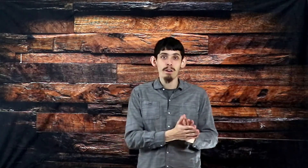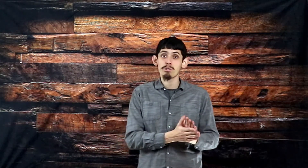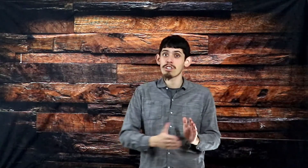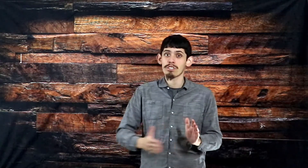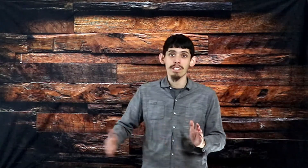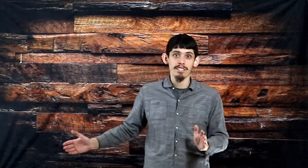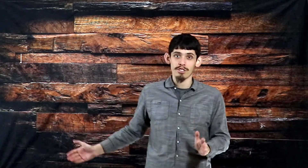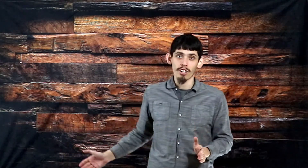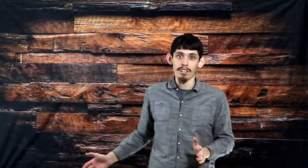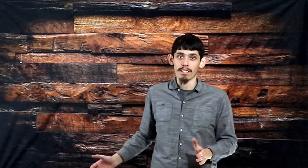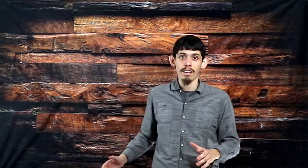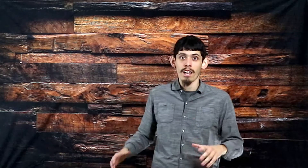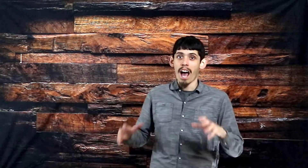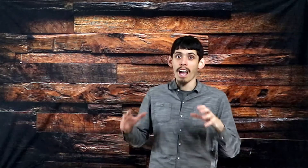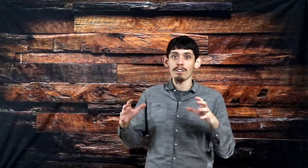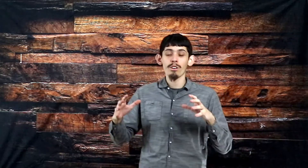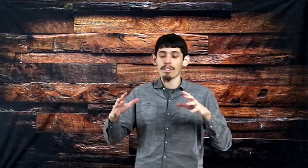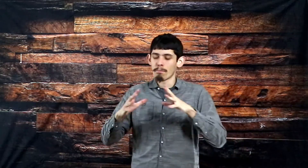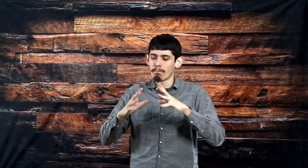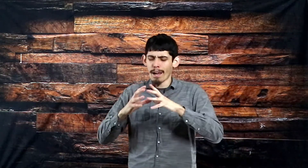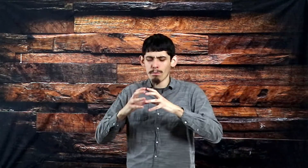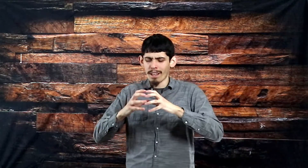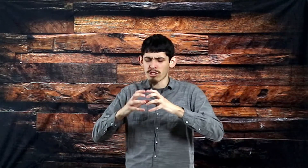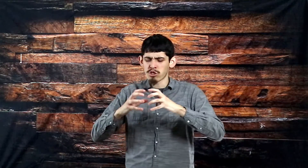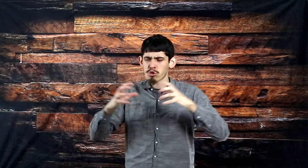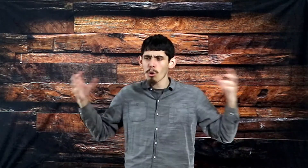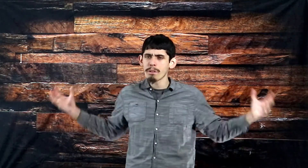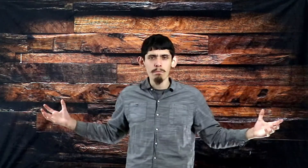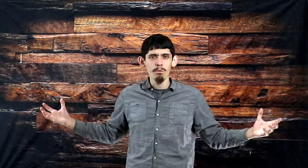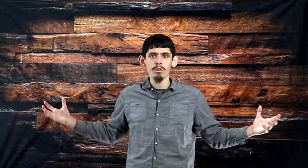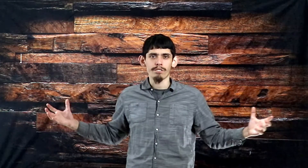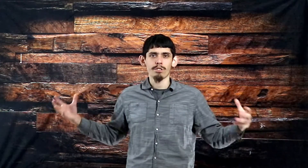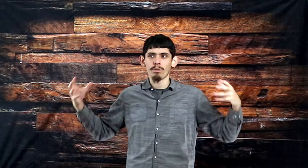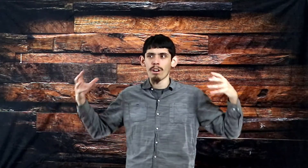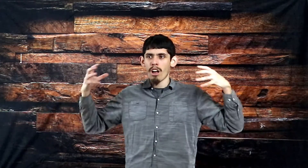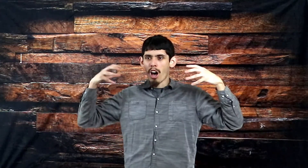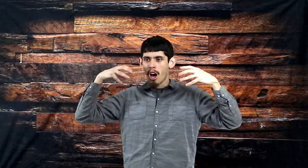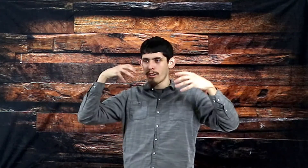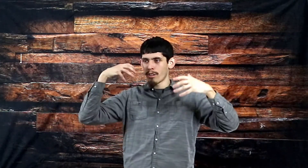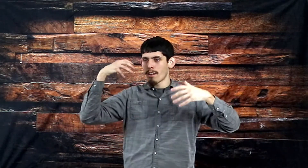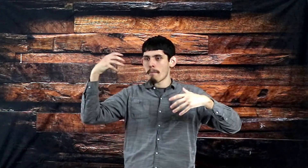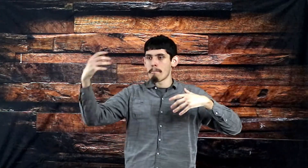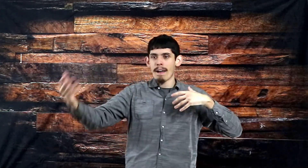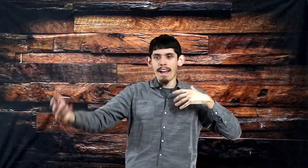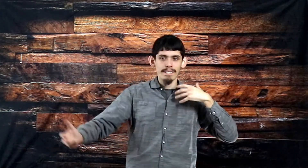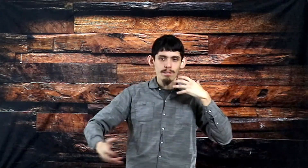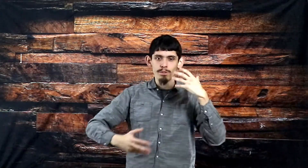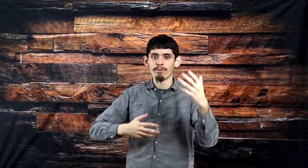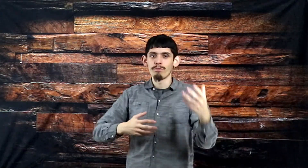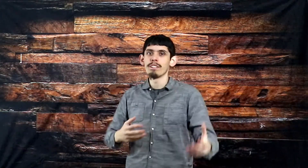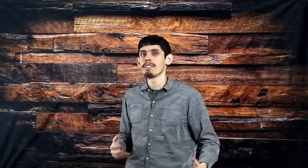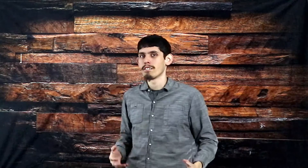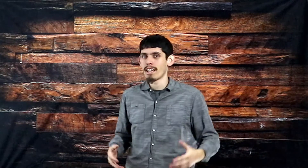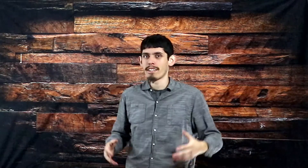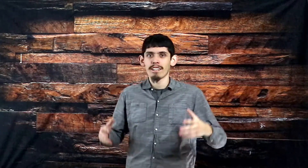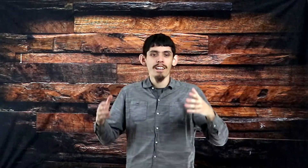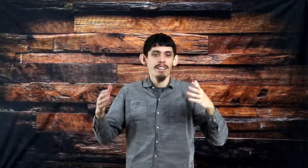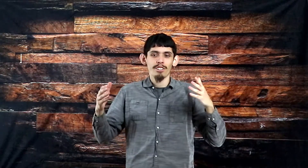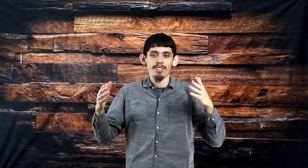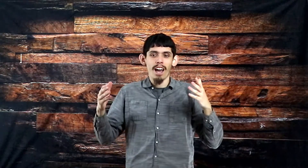we're just getting started. I know that the Bible has so many more to unmask and reveal. And I